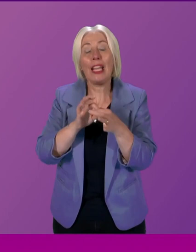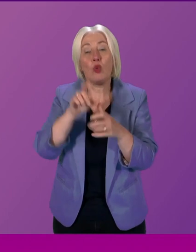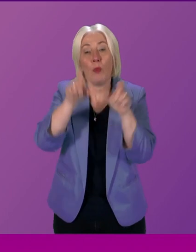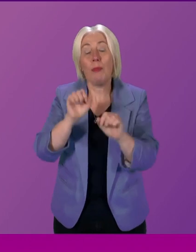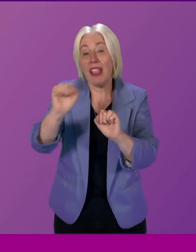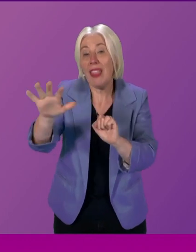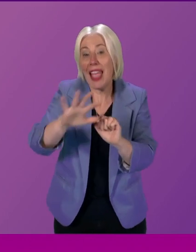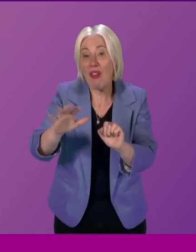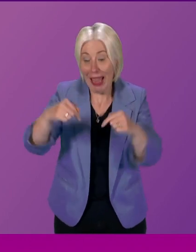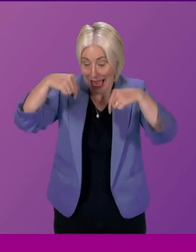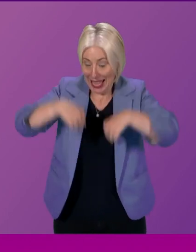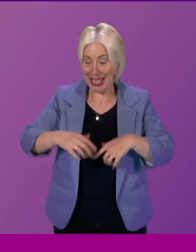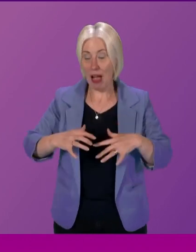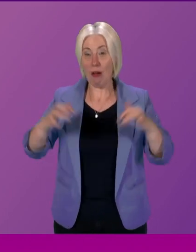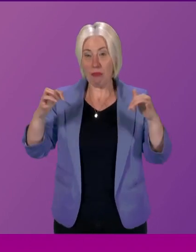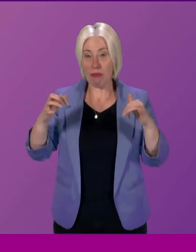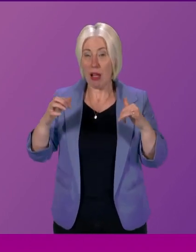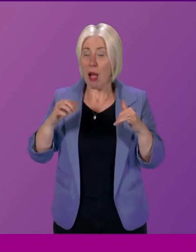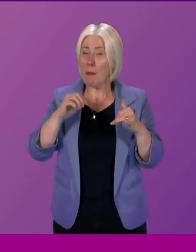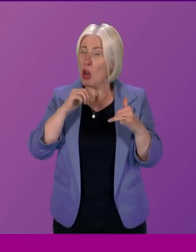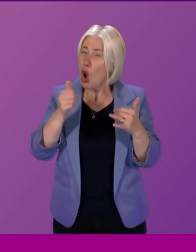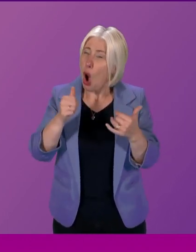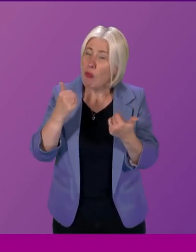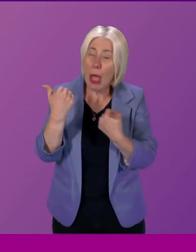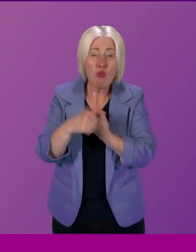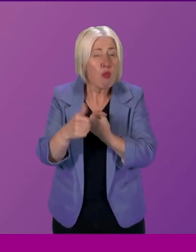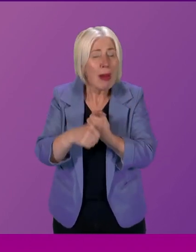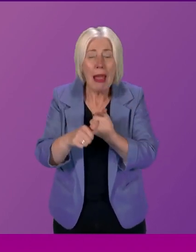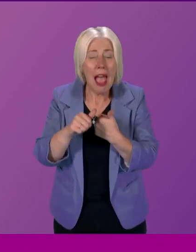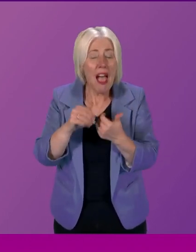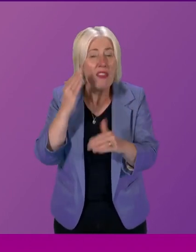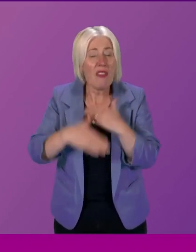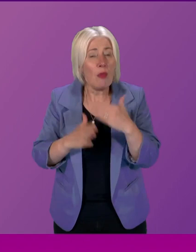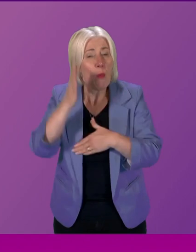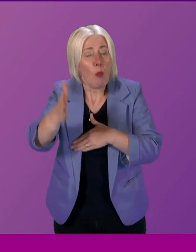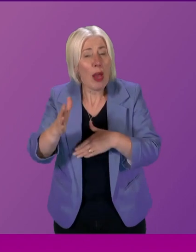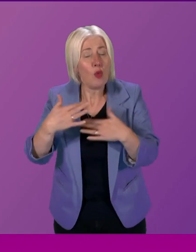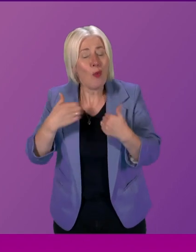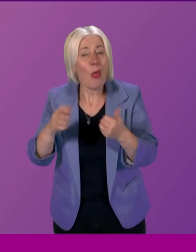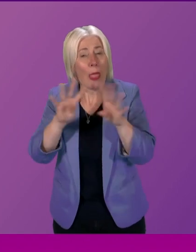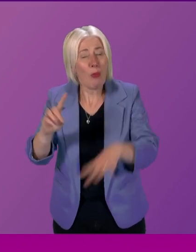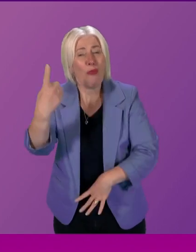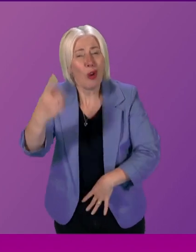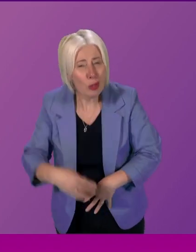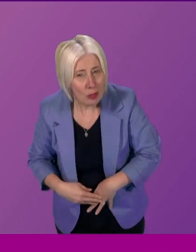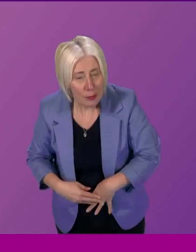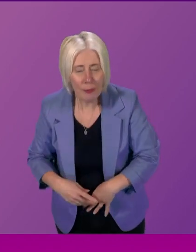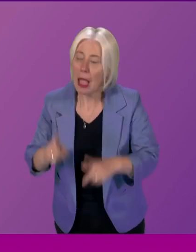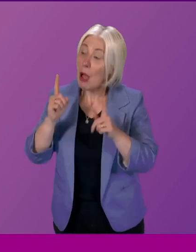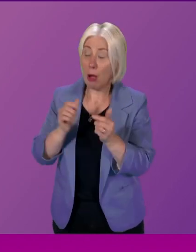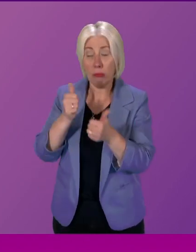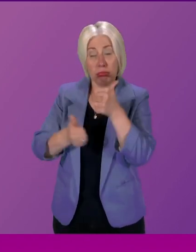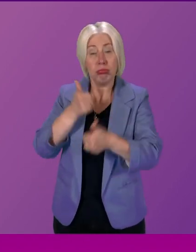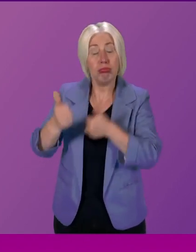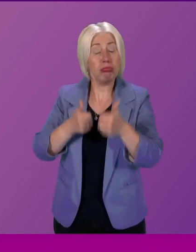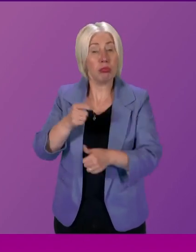appropriate if they have not already been to the health board so overall I do commend the panel and committee for the work on this I absolutely agree